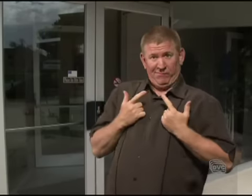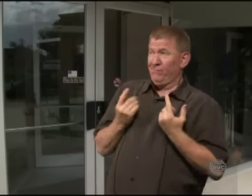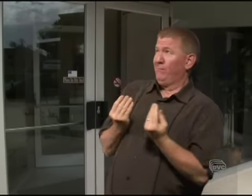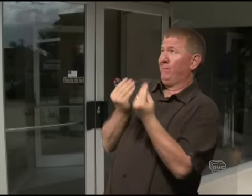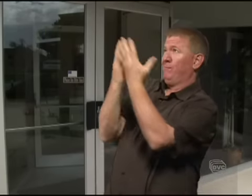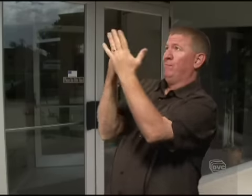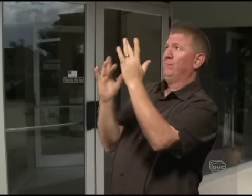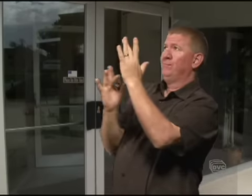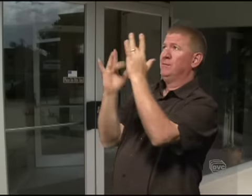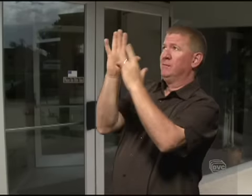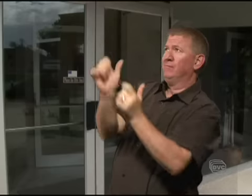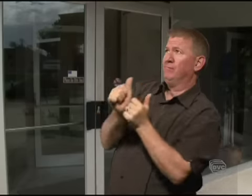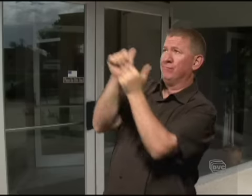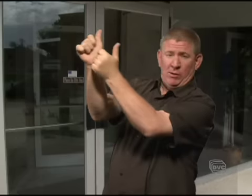Jesus Christ? Are you following him?